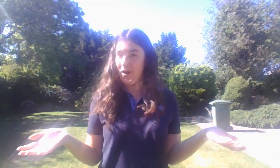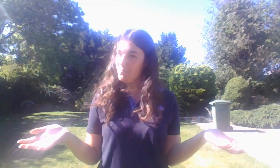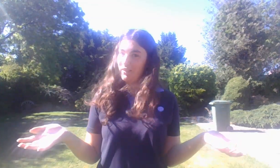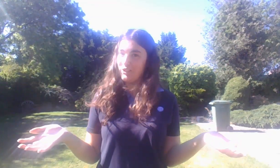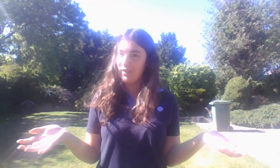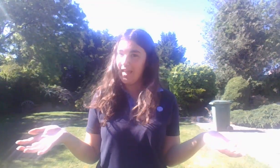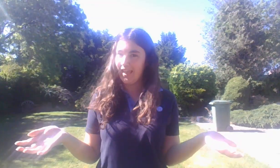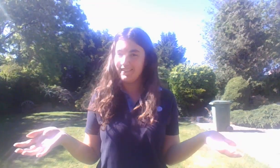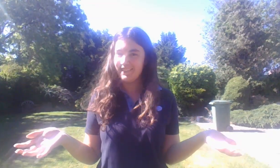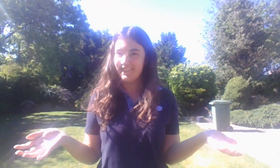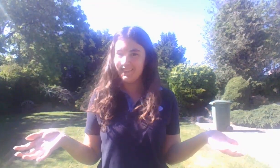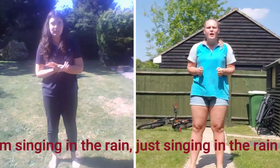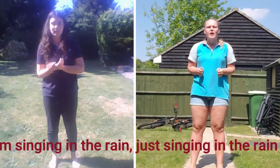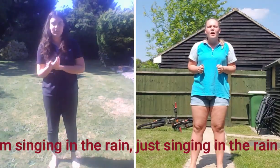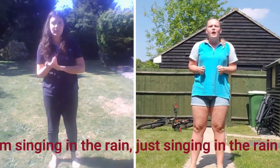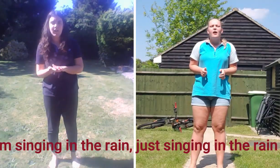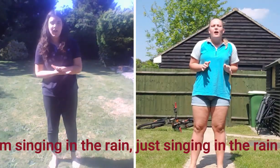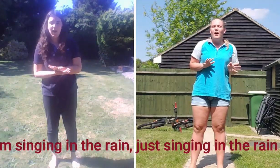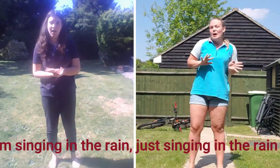me. I hope you enjoy it.